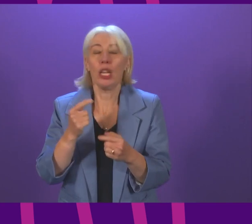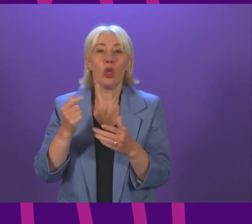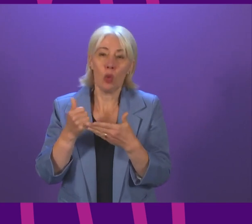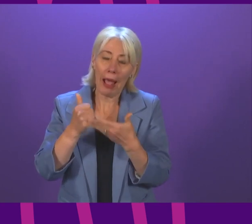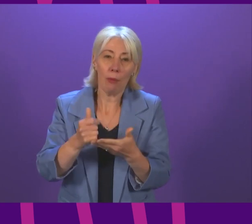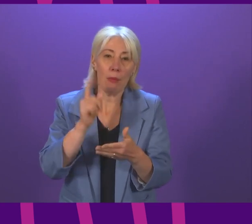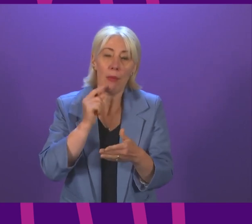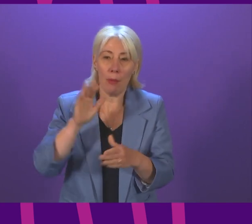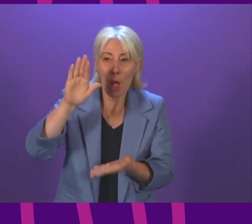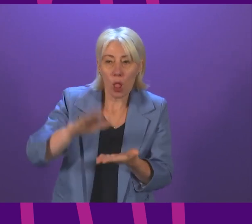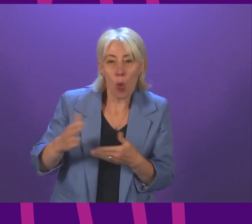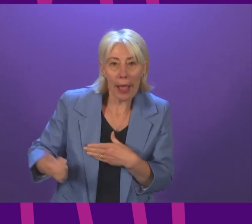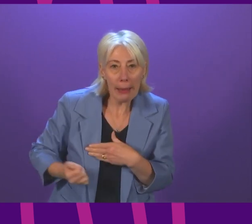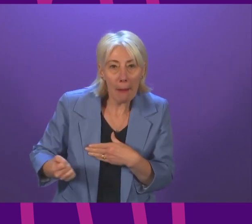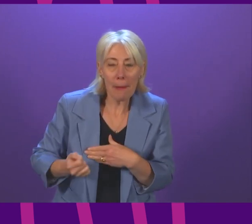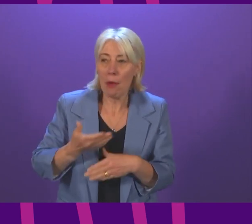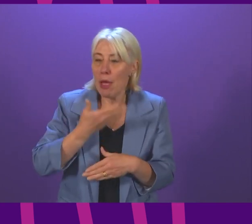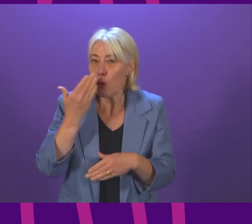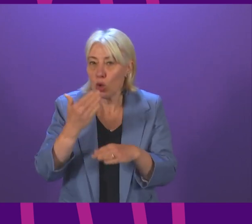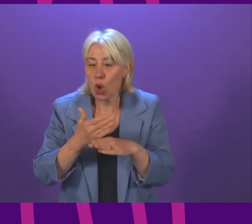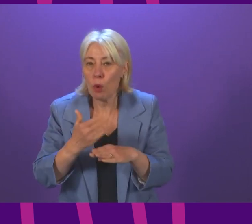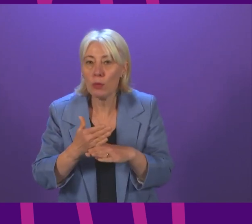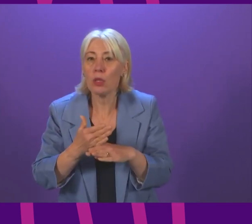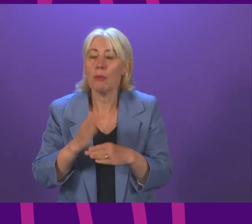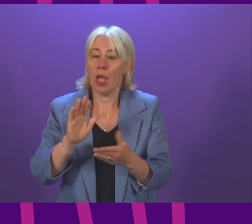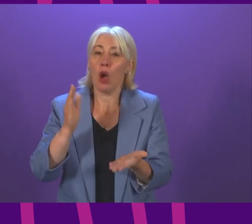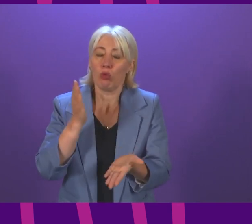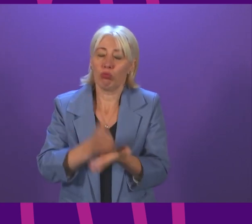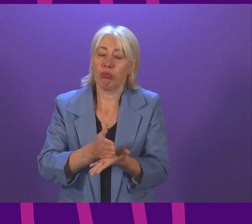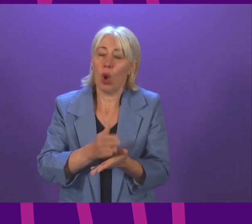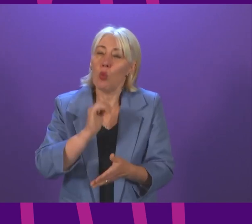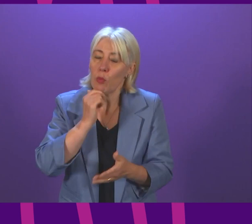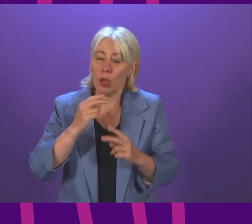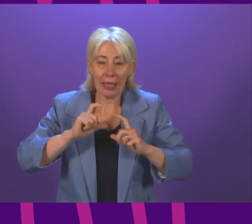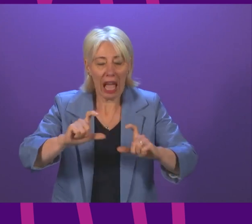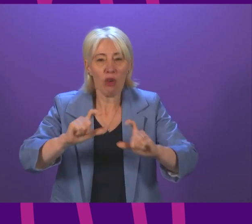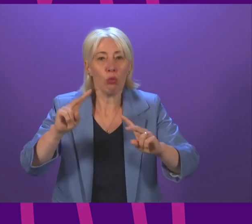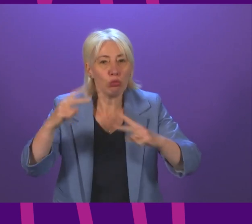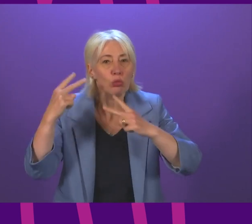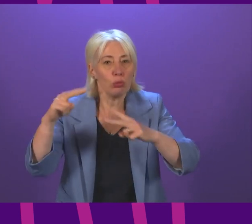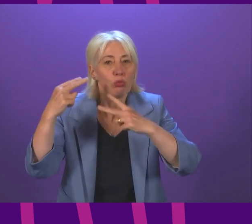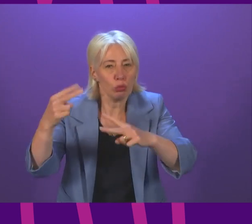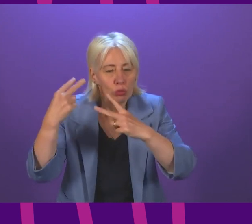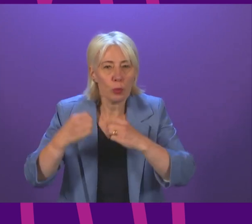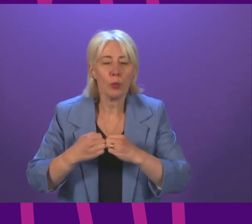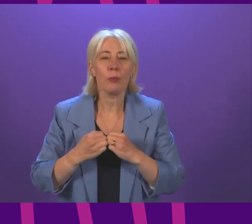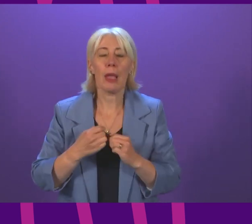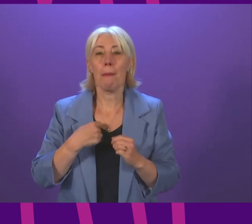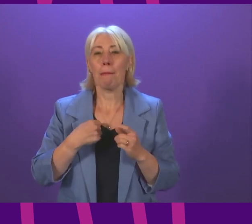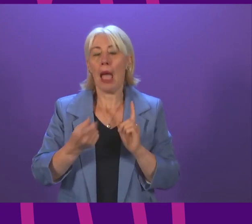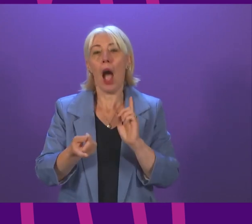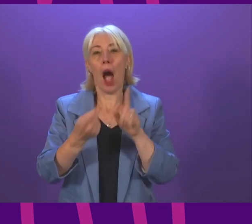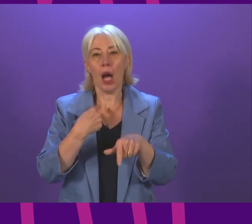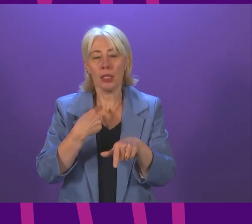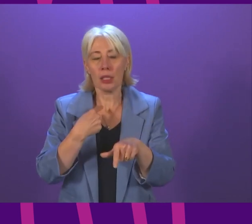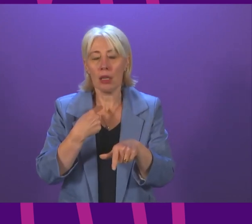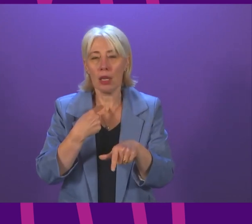those who are unemployed and I certainly give the assurance that we will do that on an ongoing basis but in a sense my answer comes back to